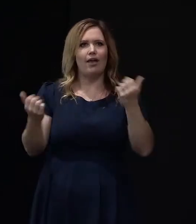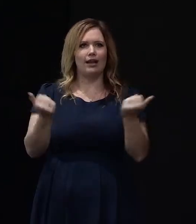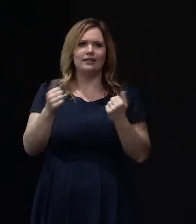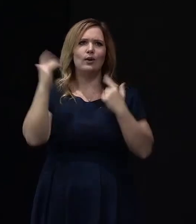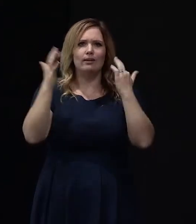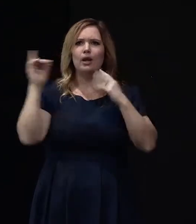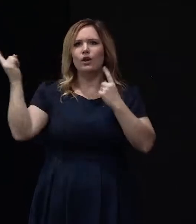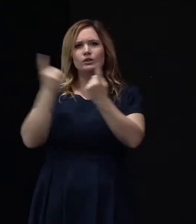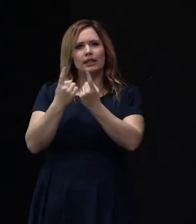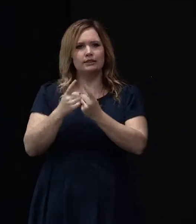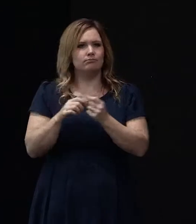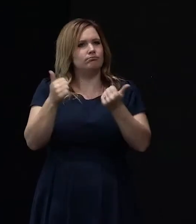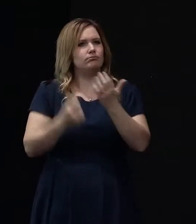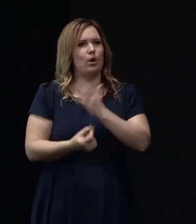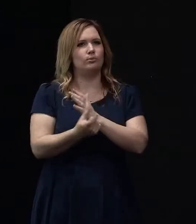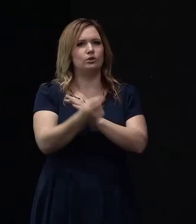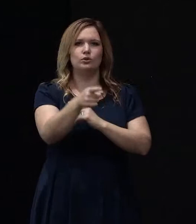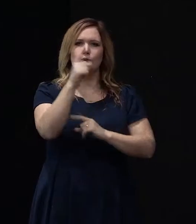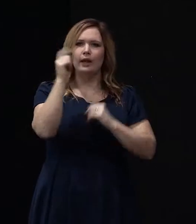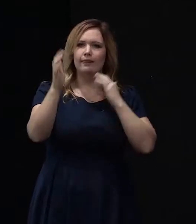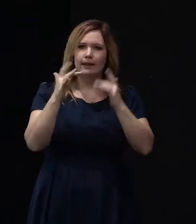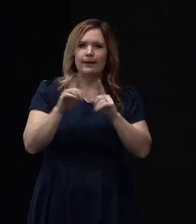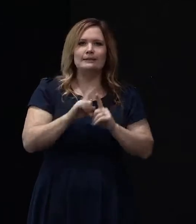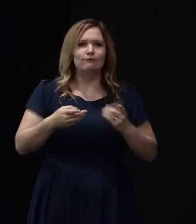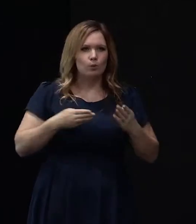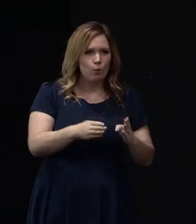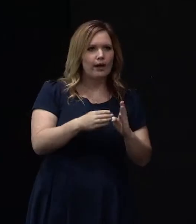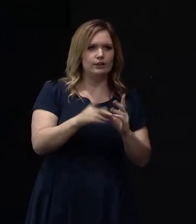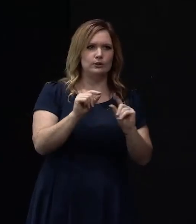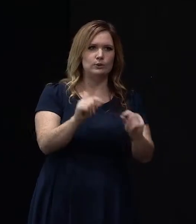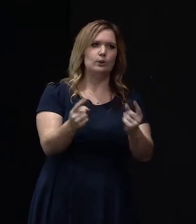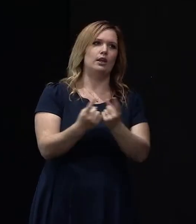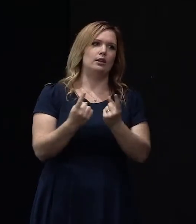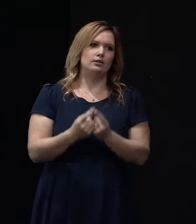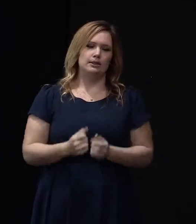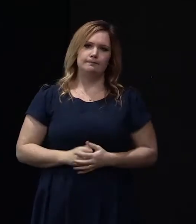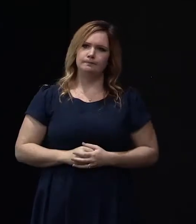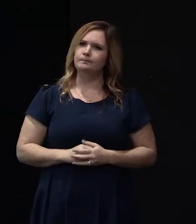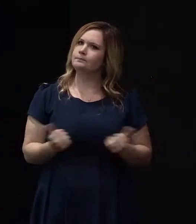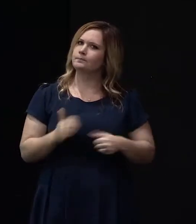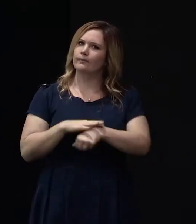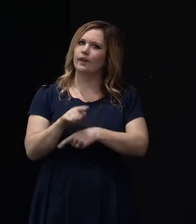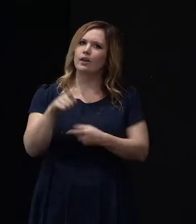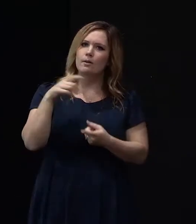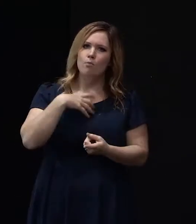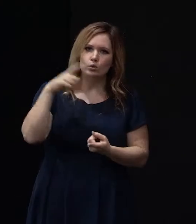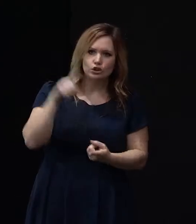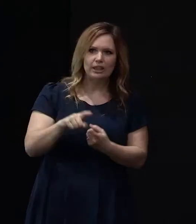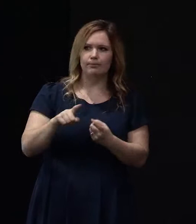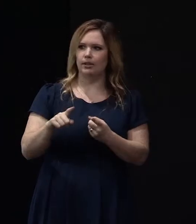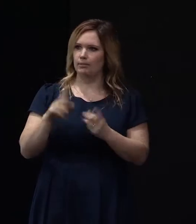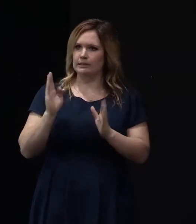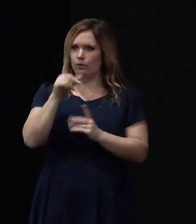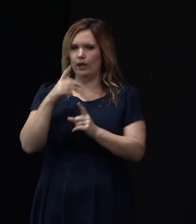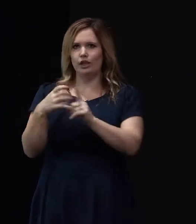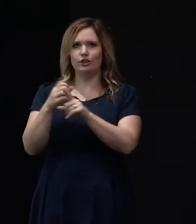of things as opportunities you can think about. There are always other ways you can do things which are often cheaper and actually achieve the